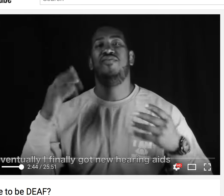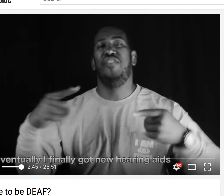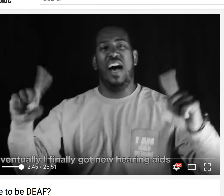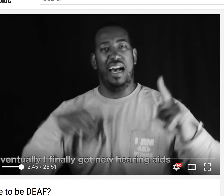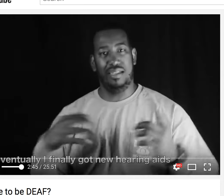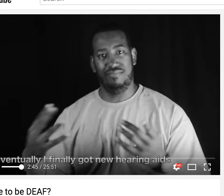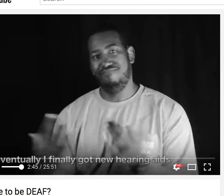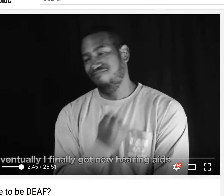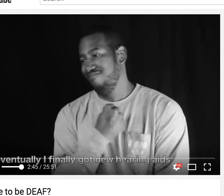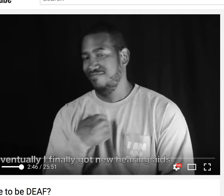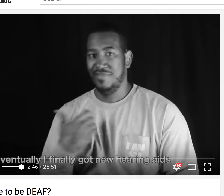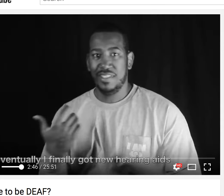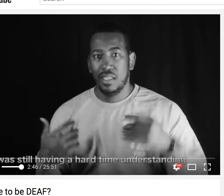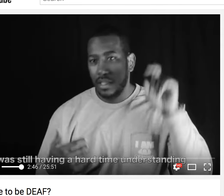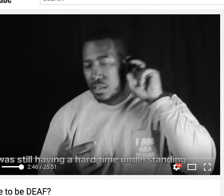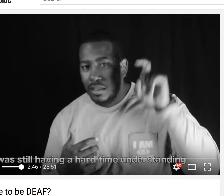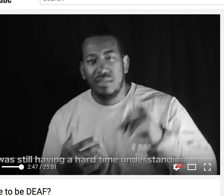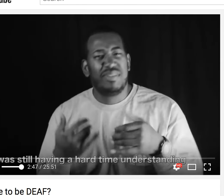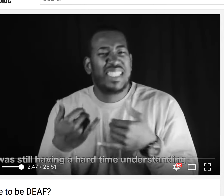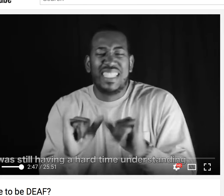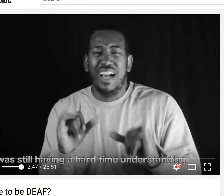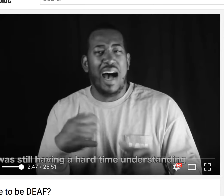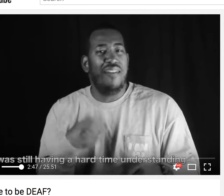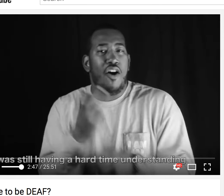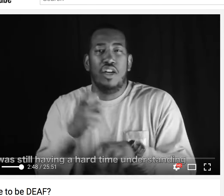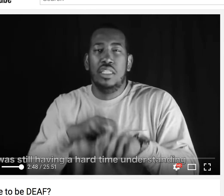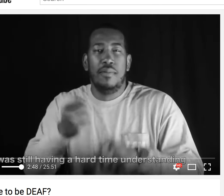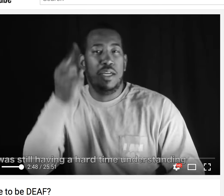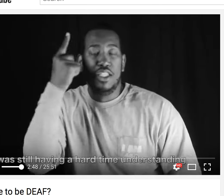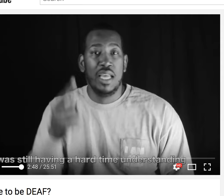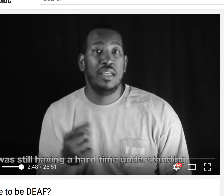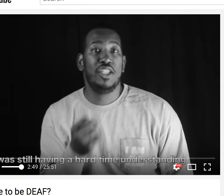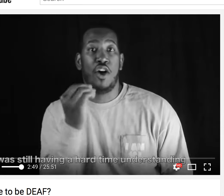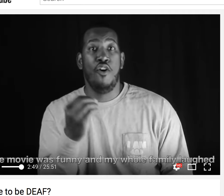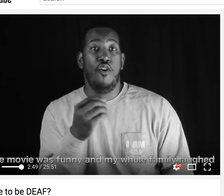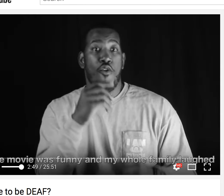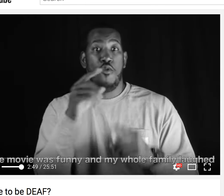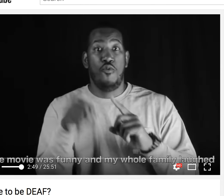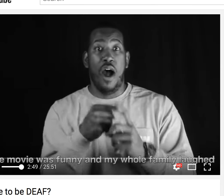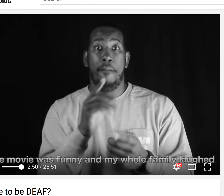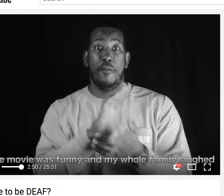So later in life, I finally got hearing aids. But I still have a hard time understanding.